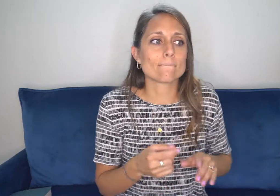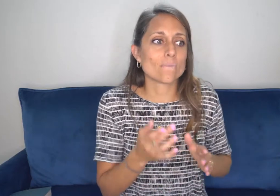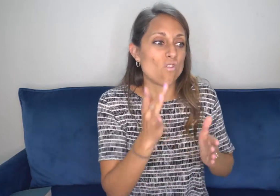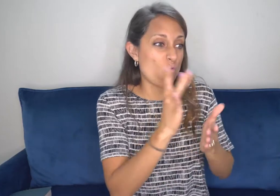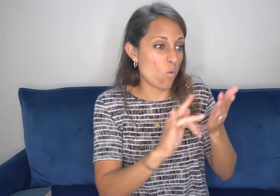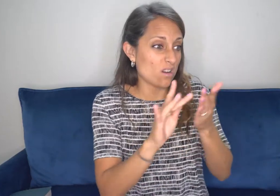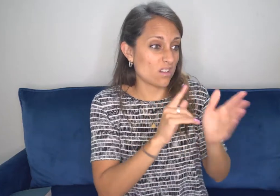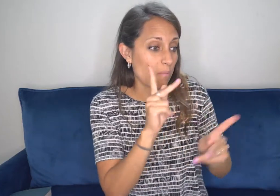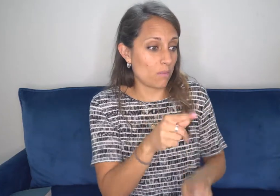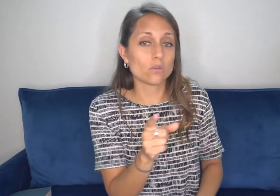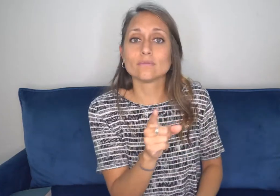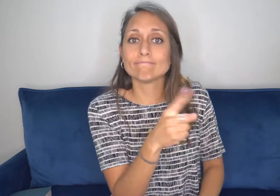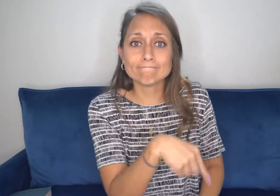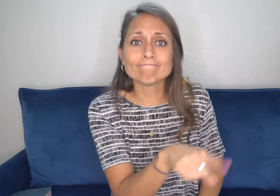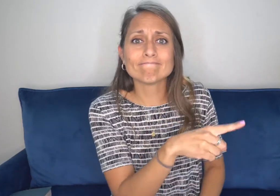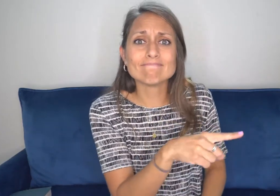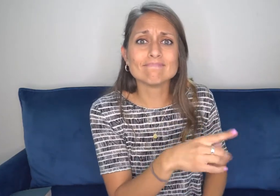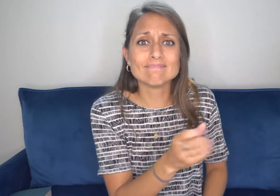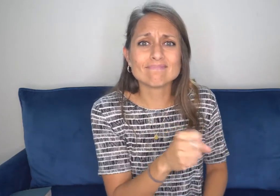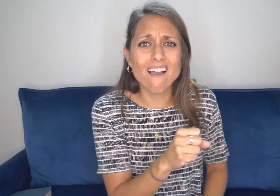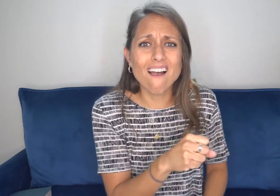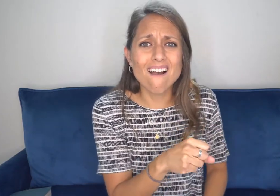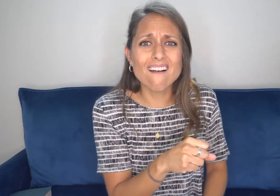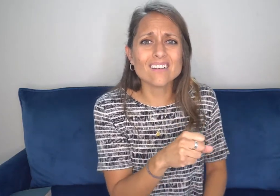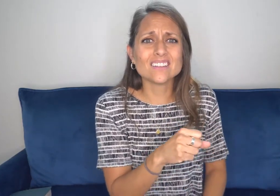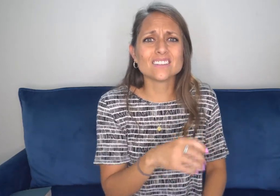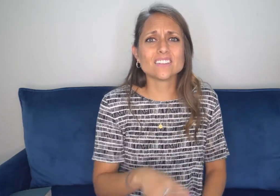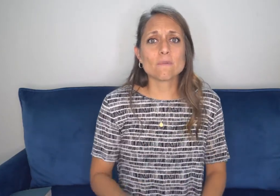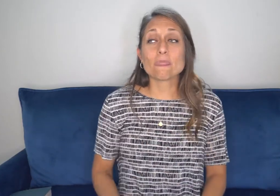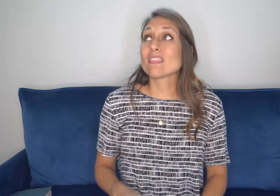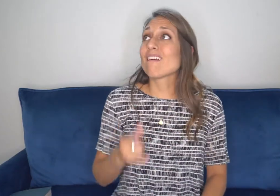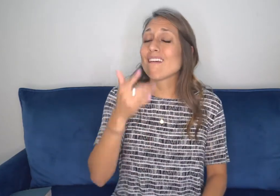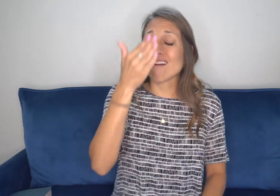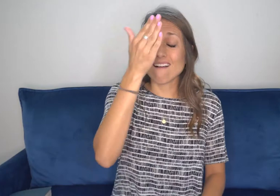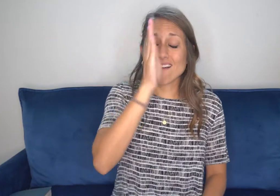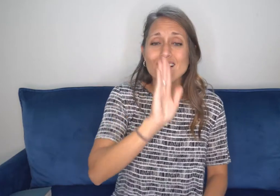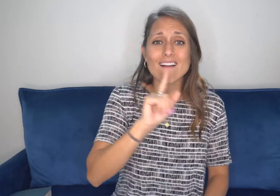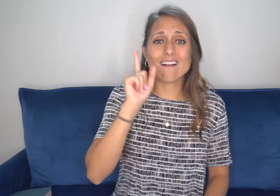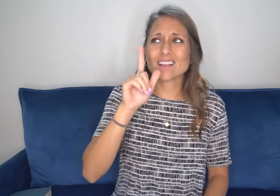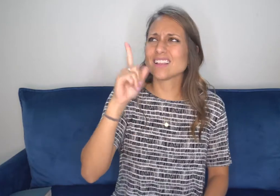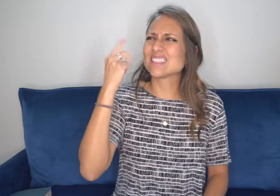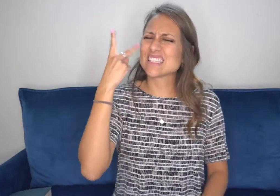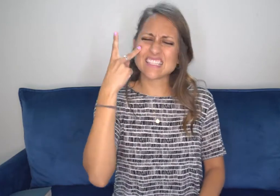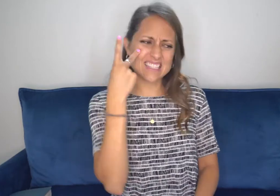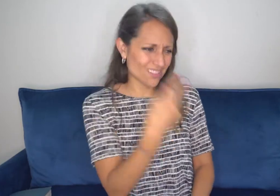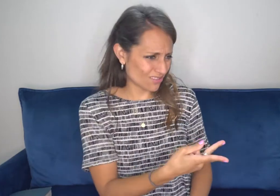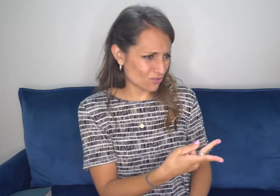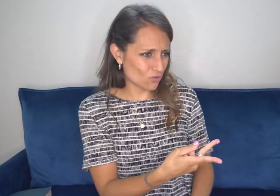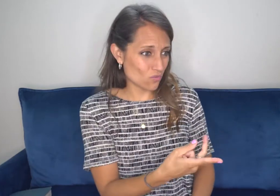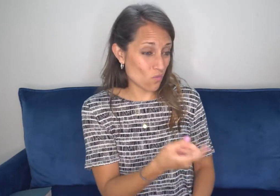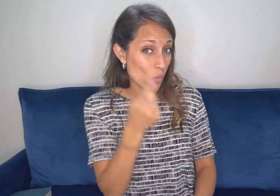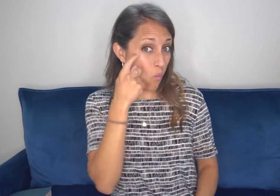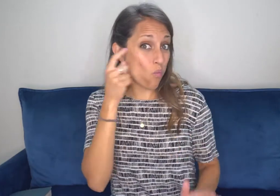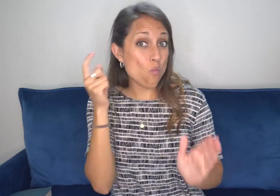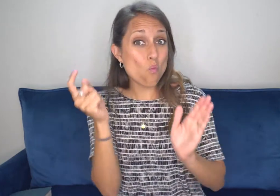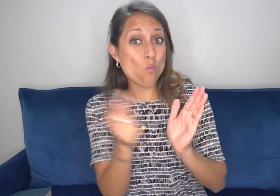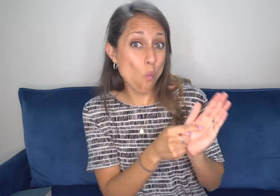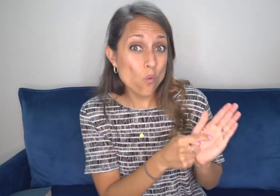that Jesus pursues people who are oppressed. The ones who are neglected by society.